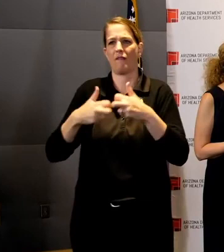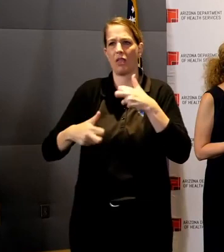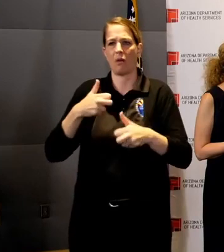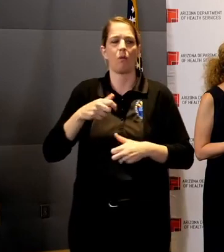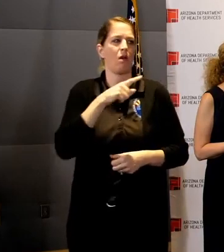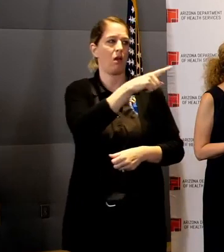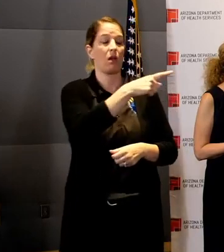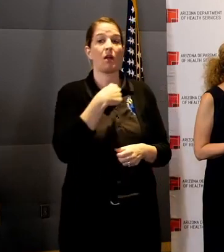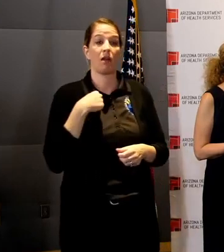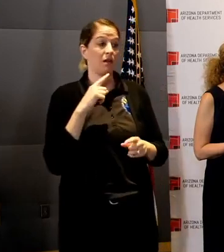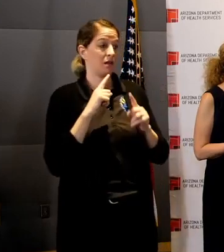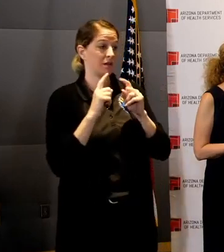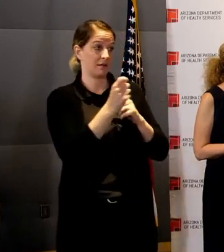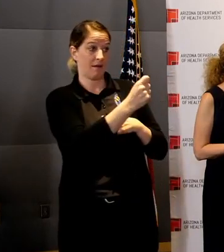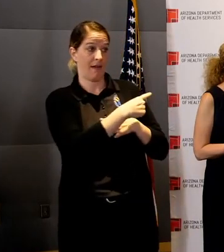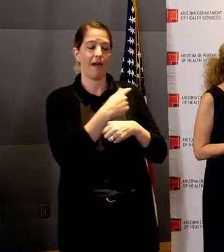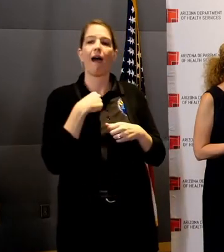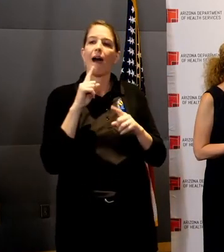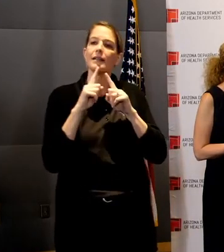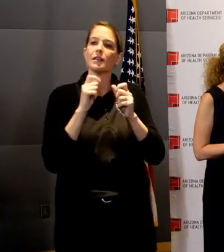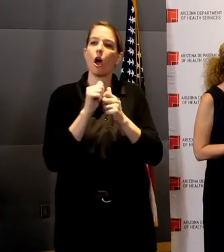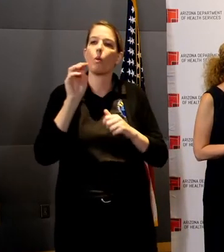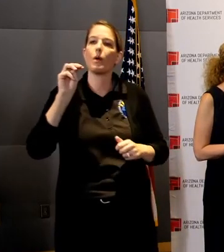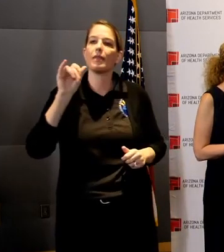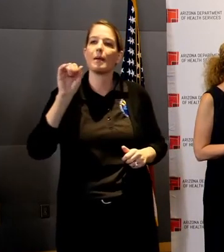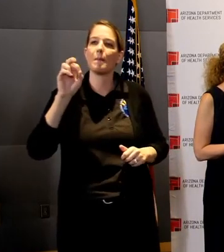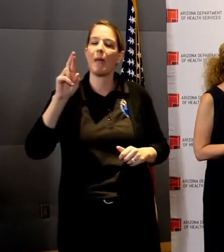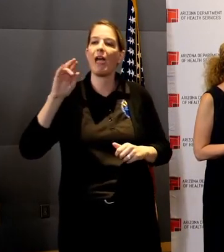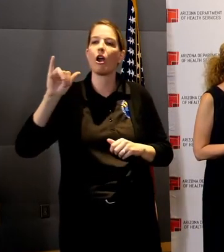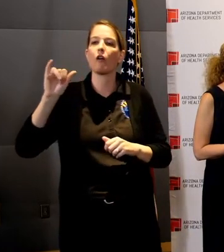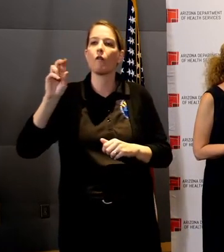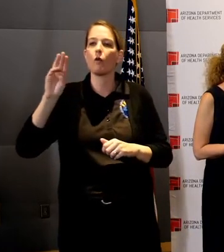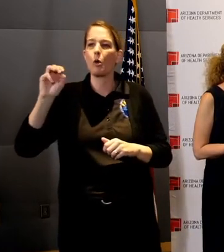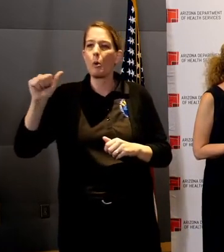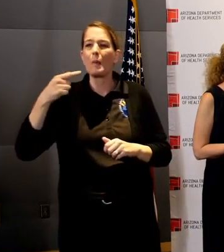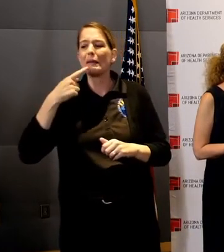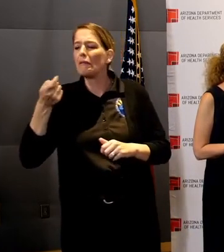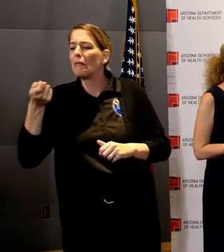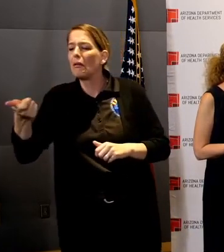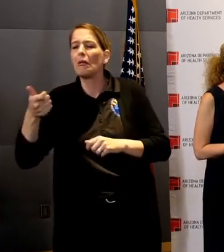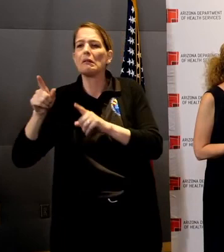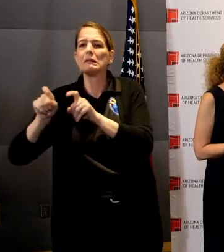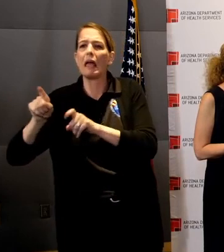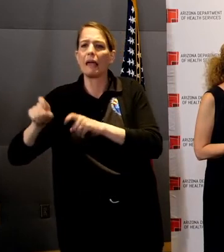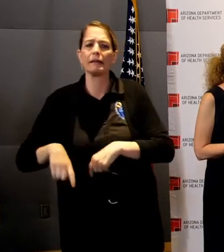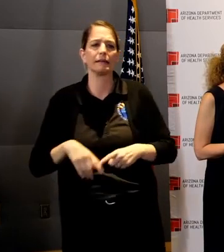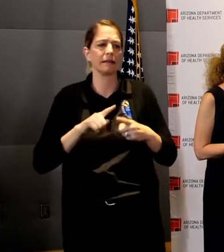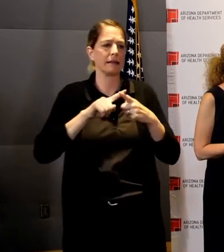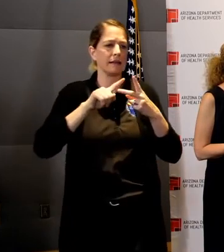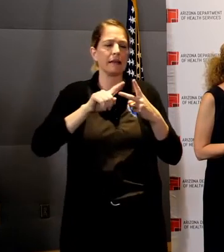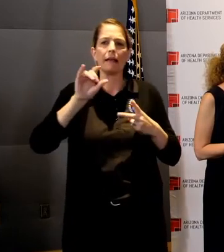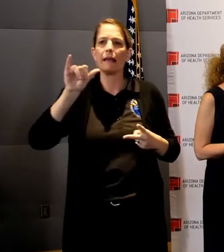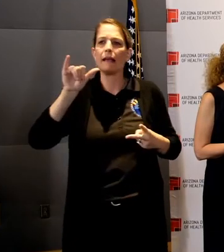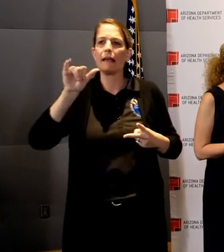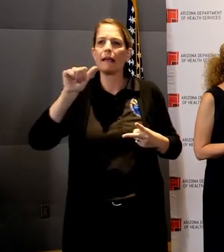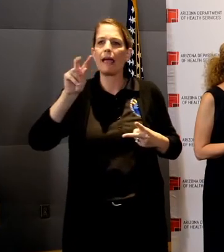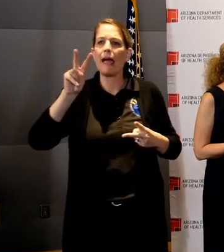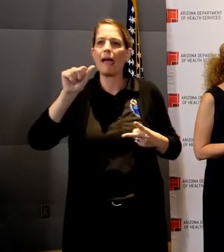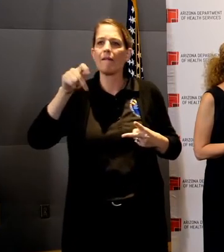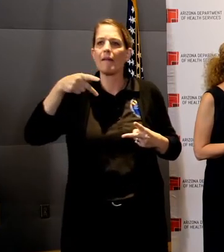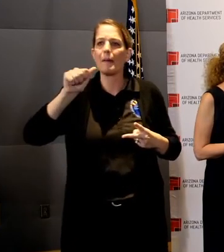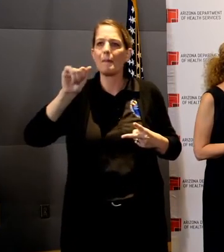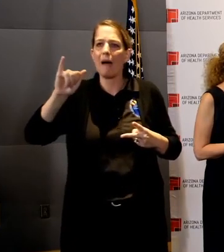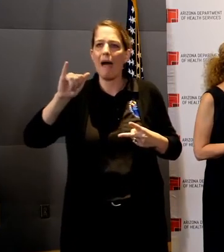have any tests. Mojave County, hardly any tests. Yavapai County, hardly any tests. I think I heard you say we got focused on